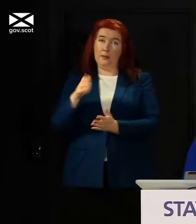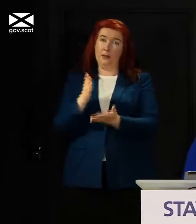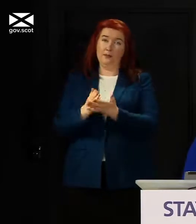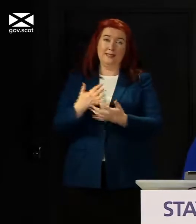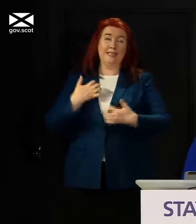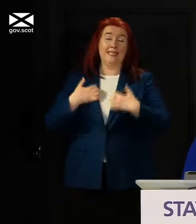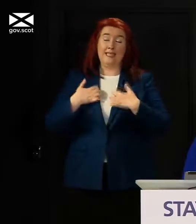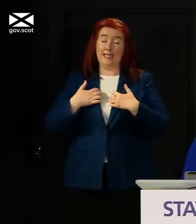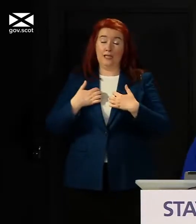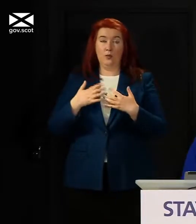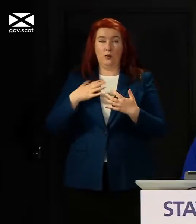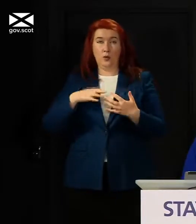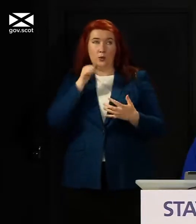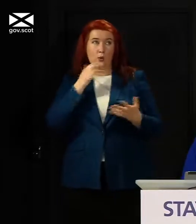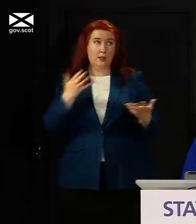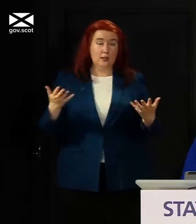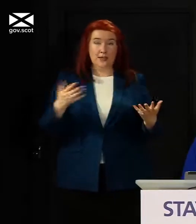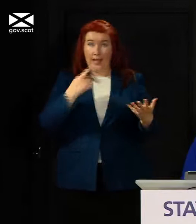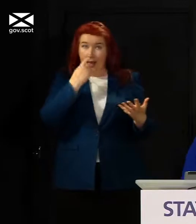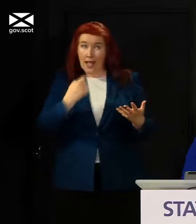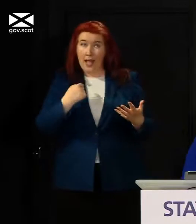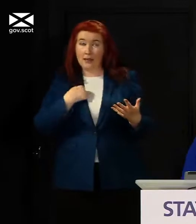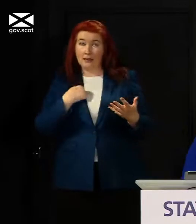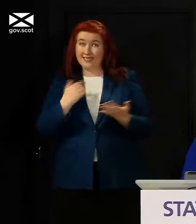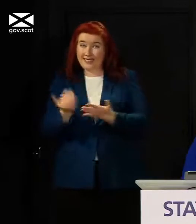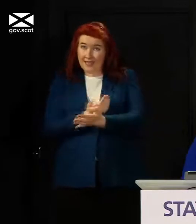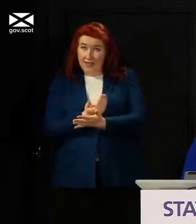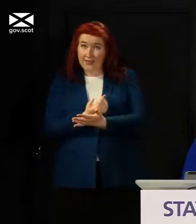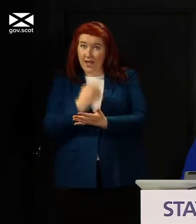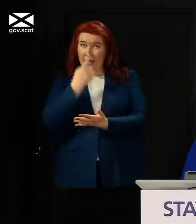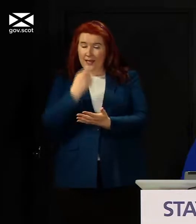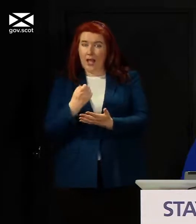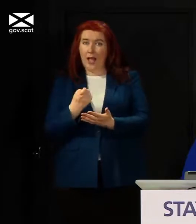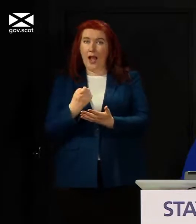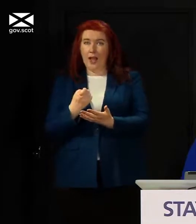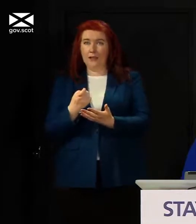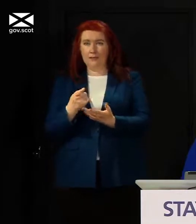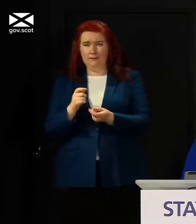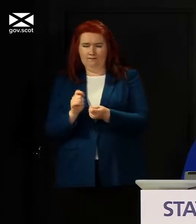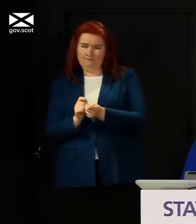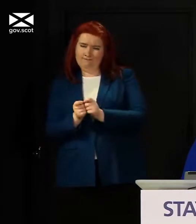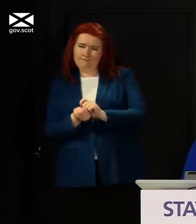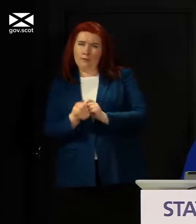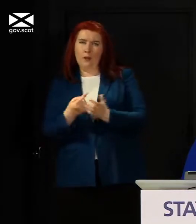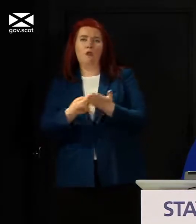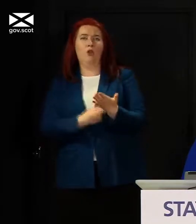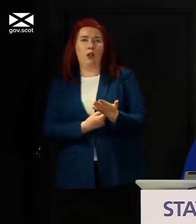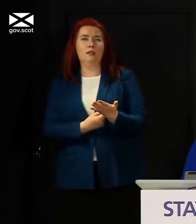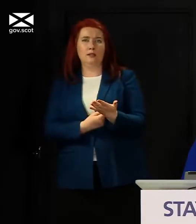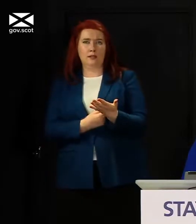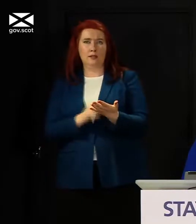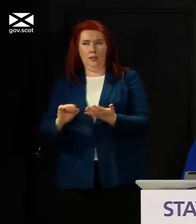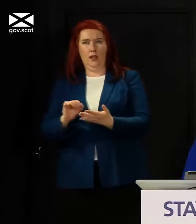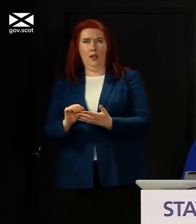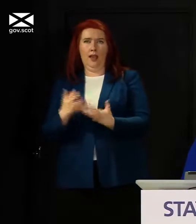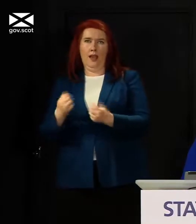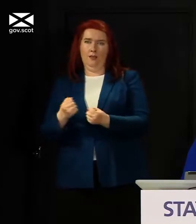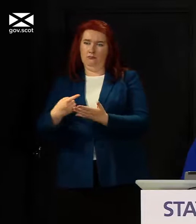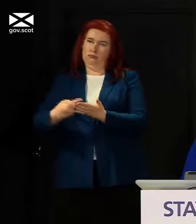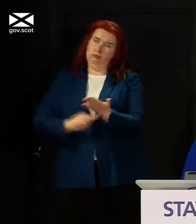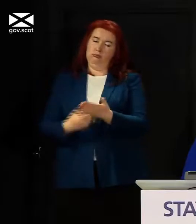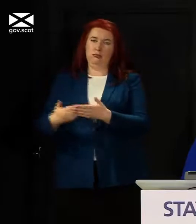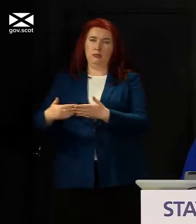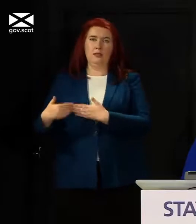whether or not they can safely move away even a little bit from the restrictions that they're currently facing